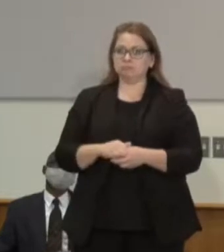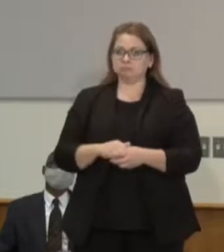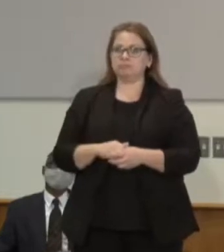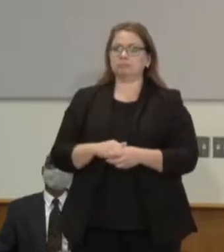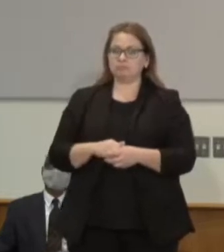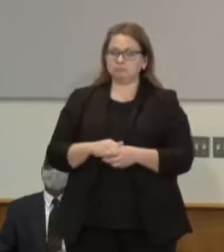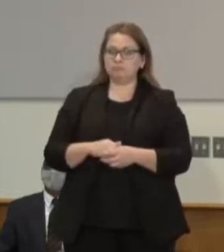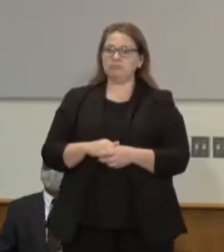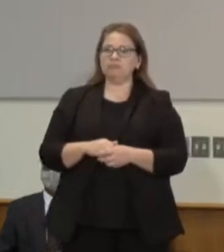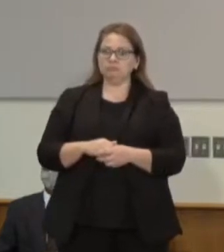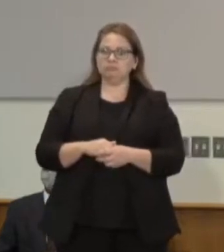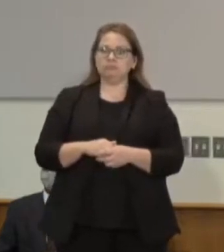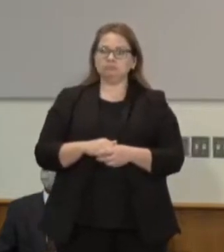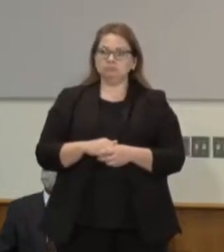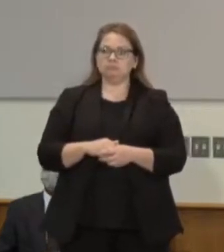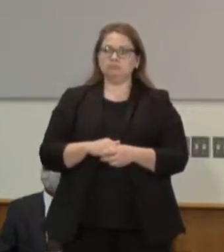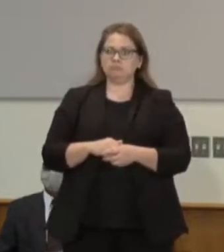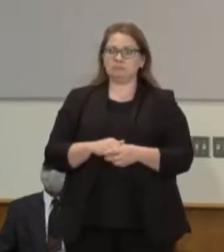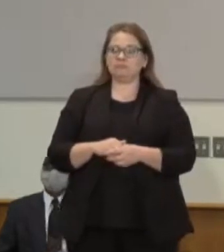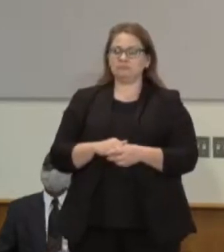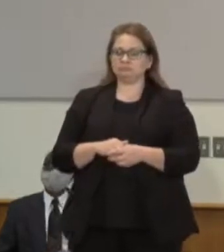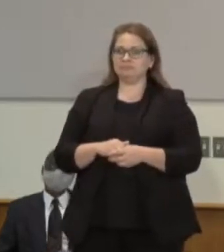the ability to hold them accountable